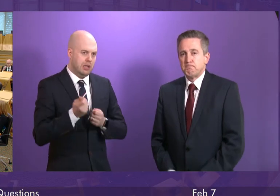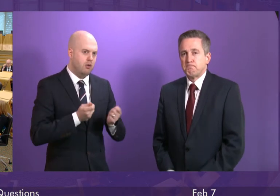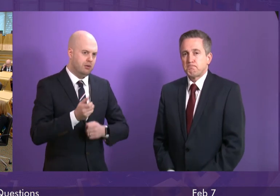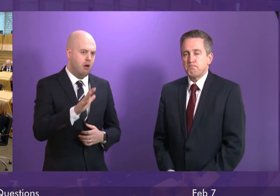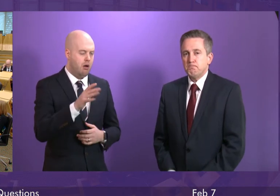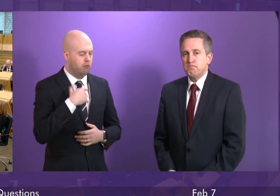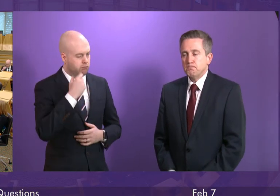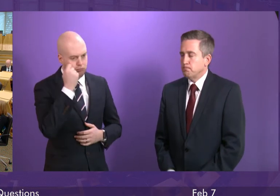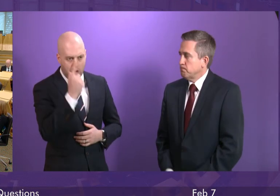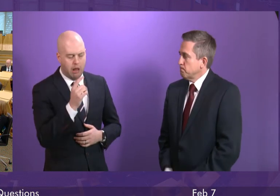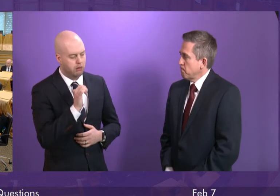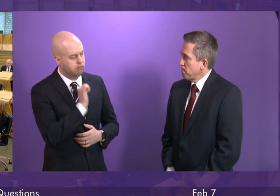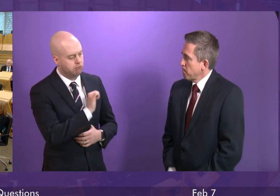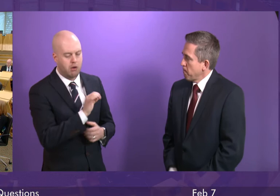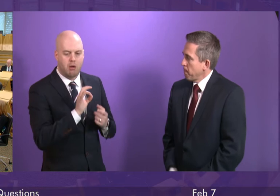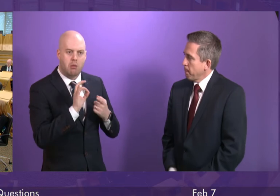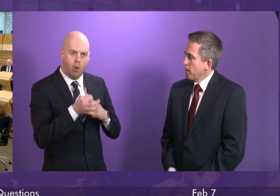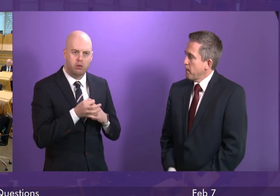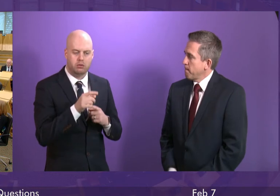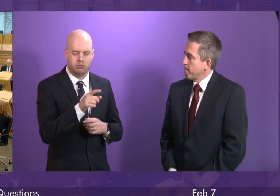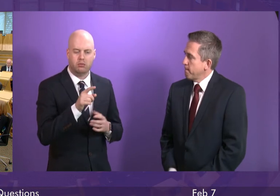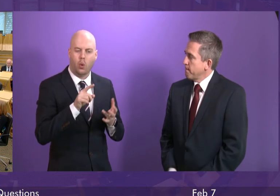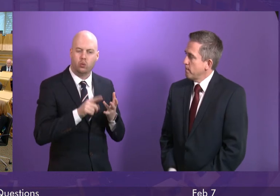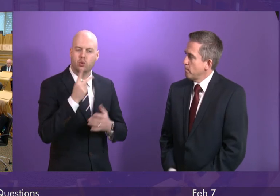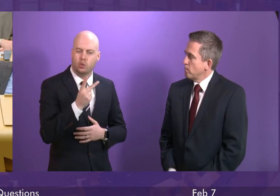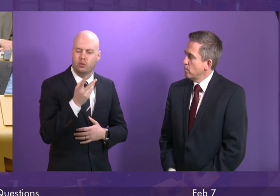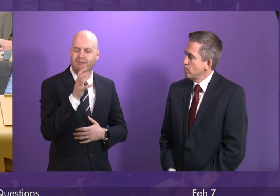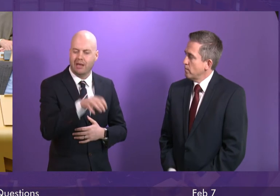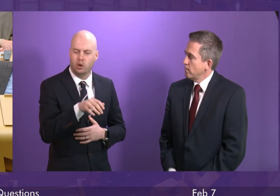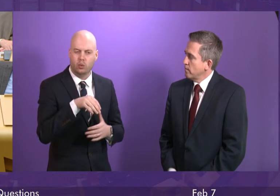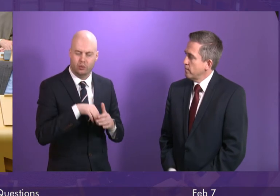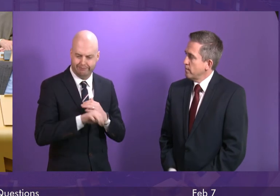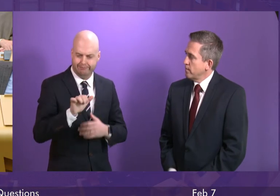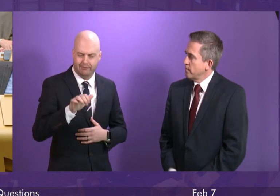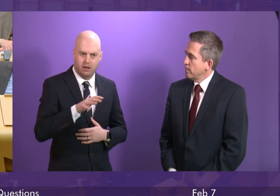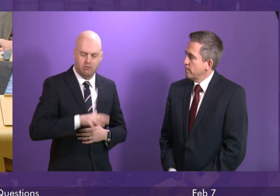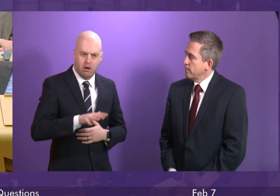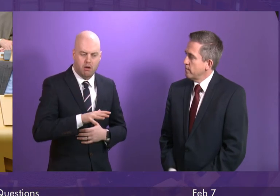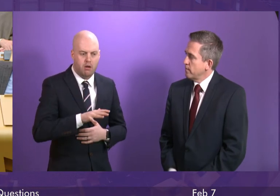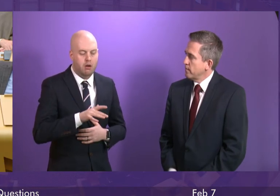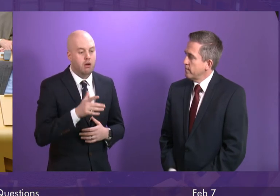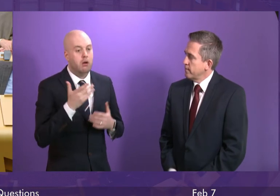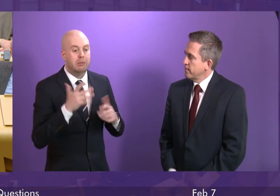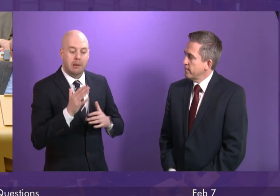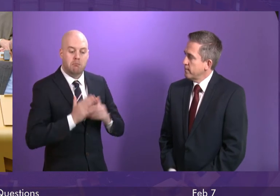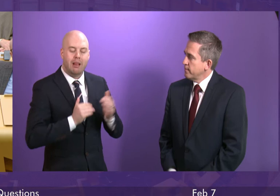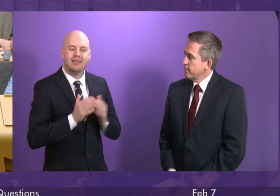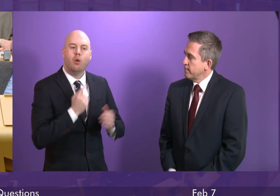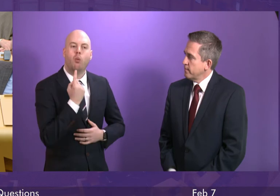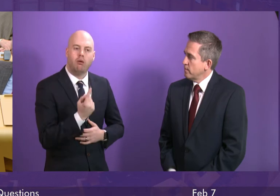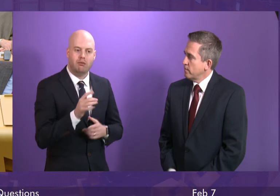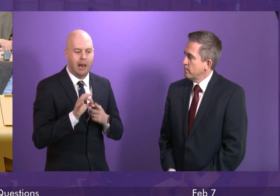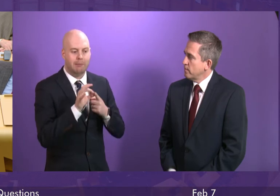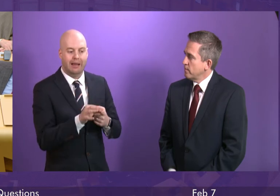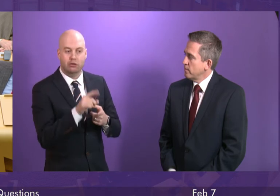Sandra White raises about the O2 venue within her constituency. A building warrant application for the demolition of the